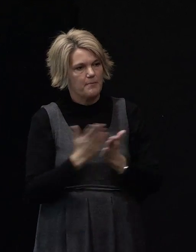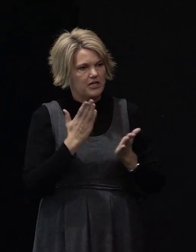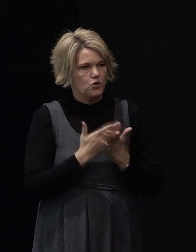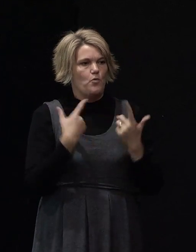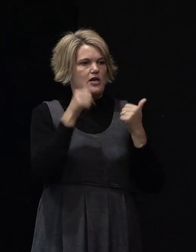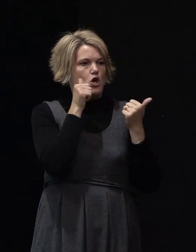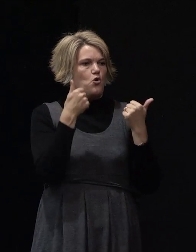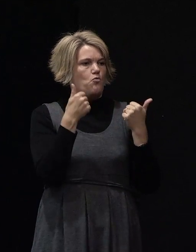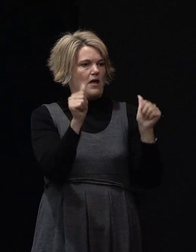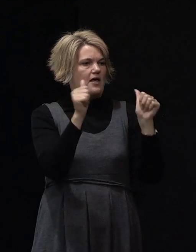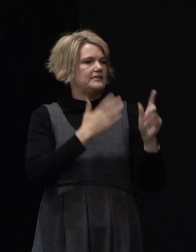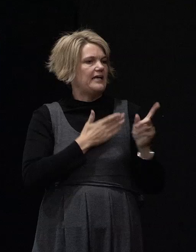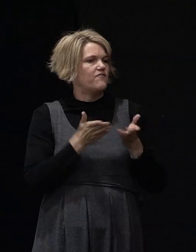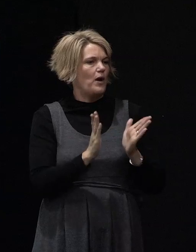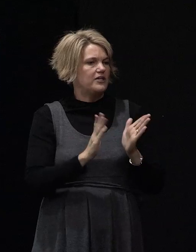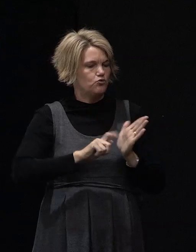rebuild the property.